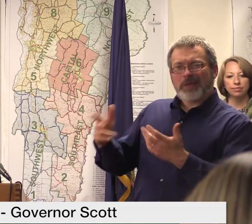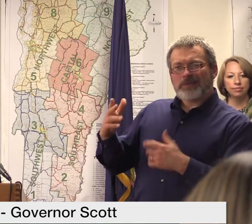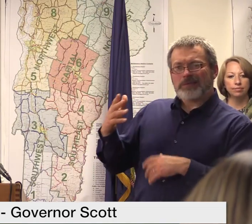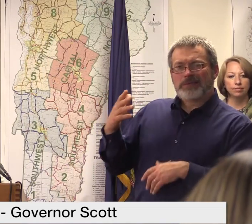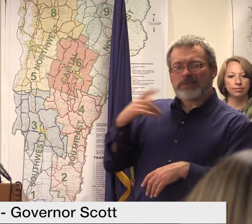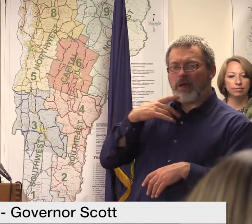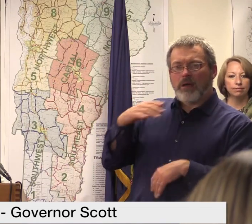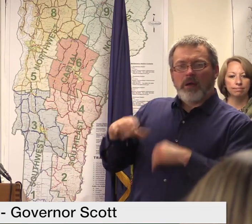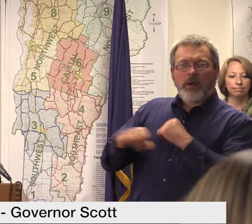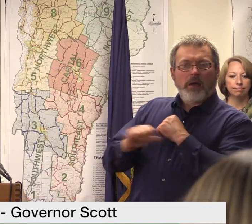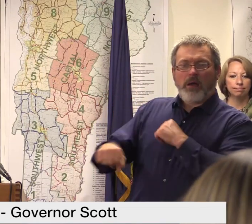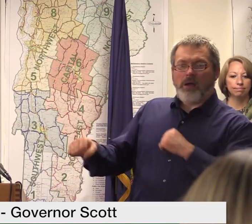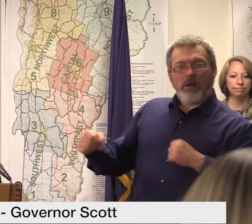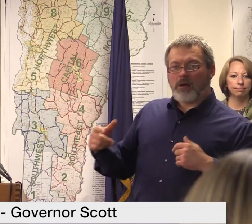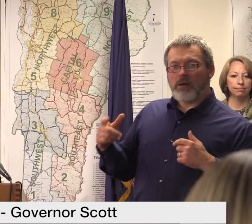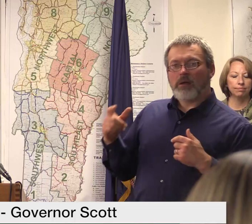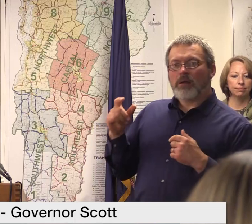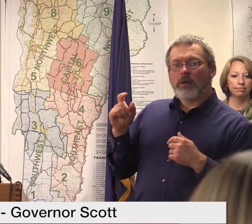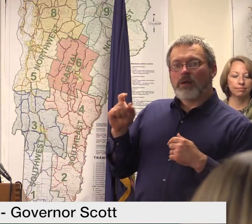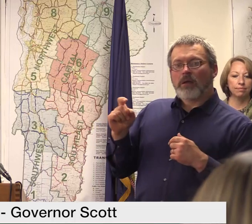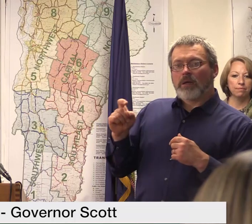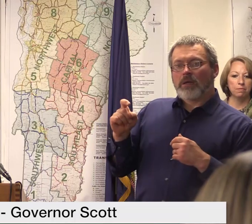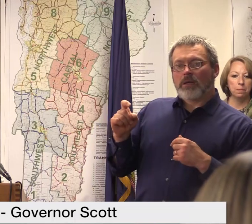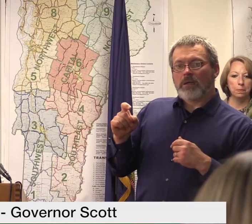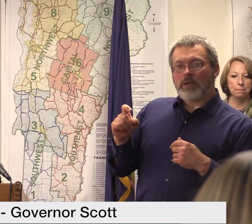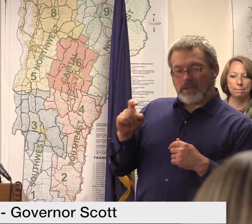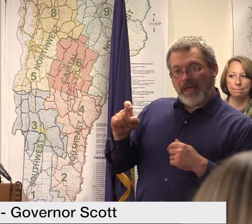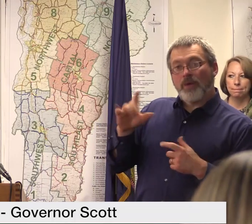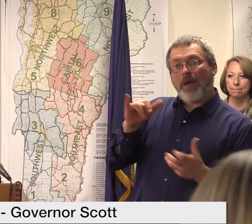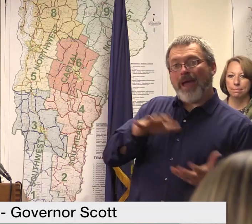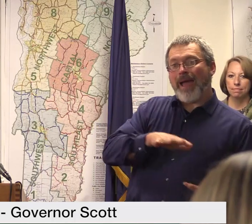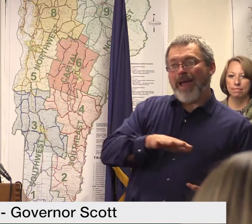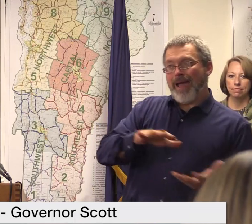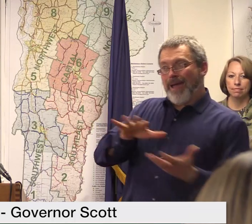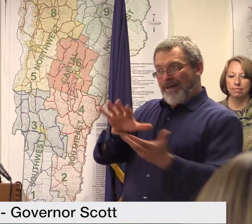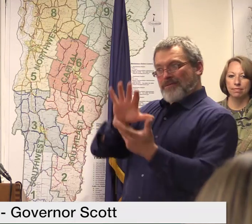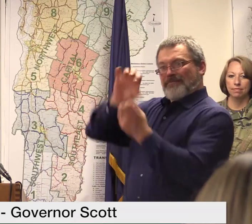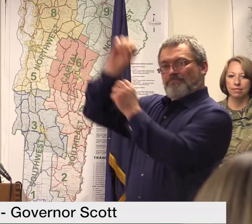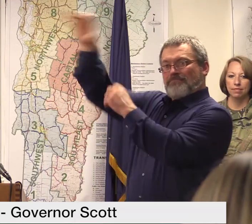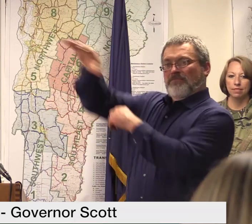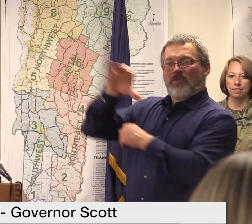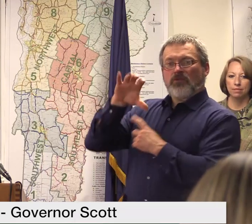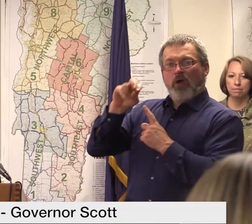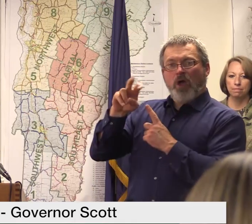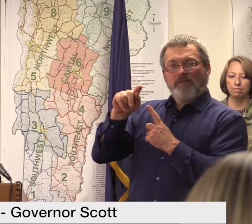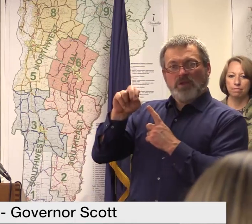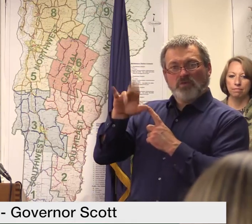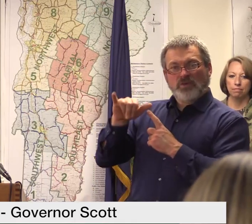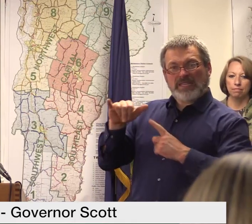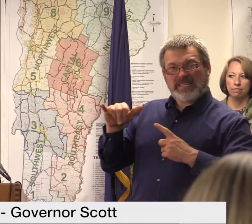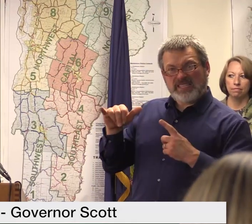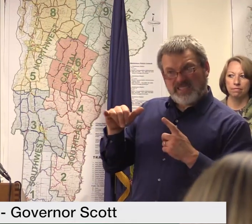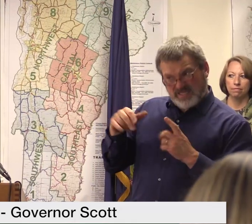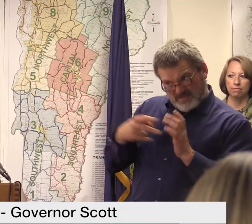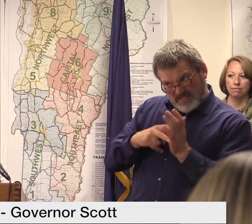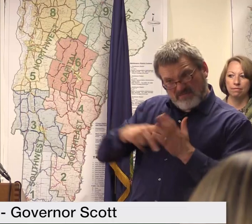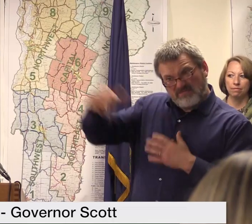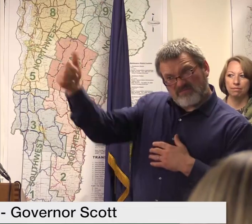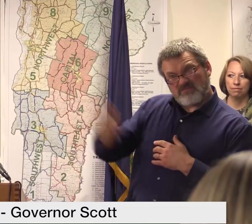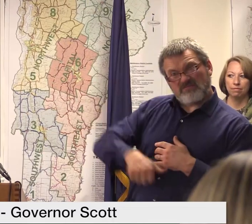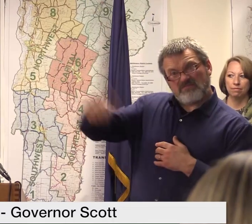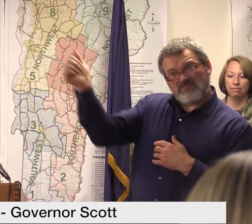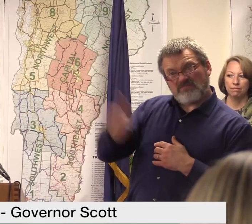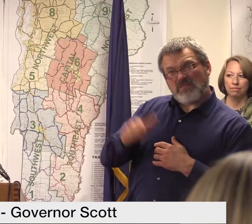this stuff has all got to go to commentary i don't know if that's true uh is that true is this oh yeah we only have one